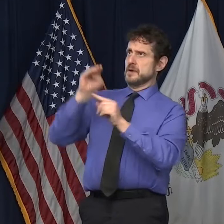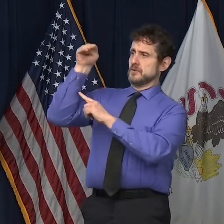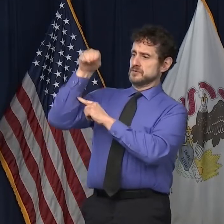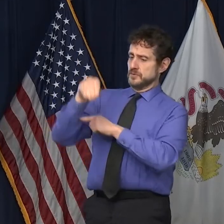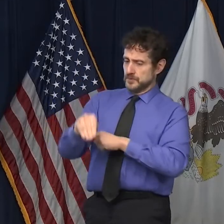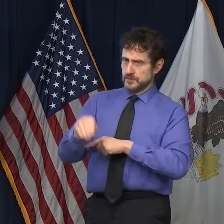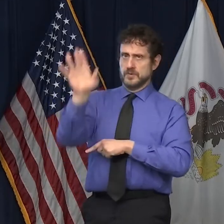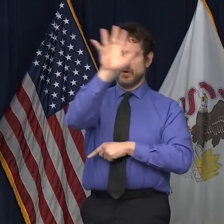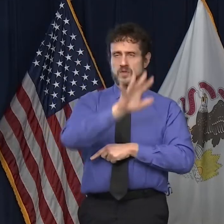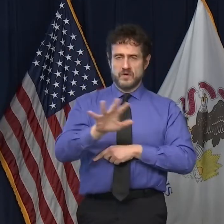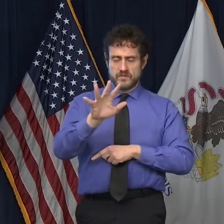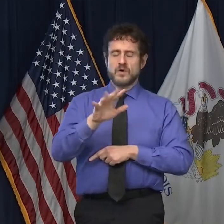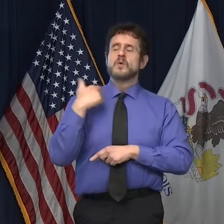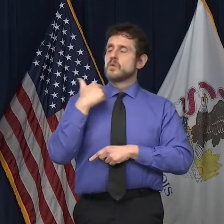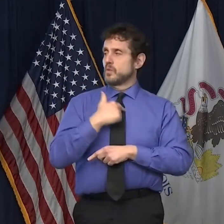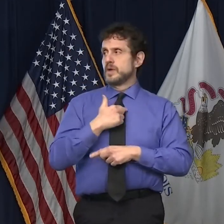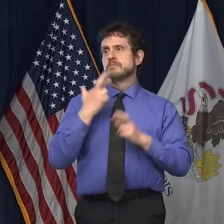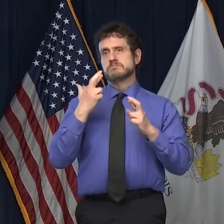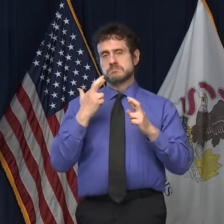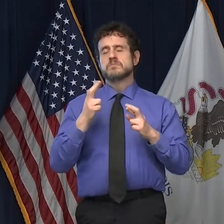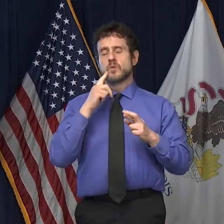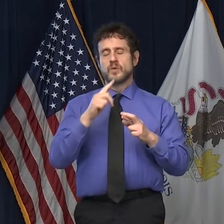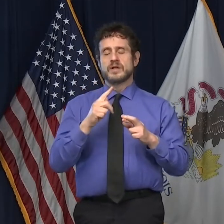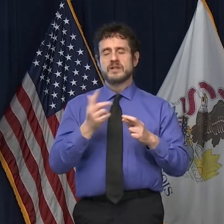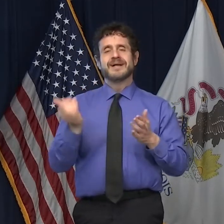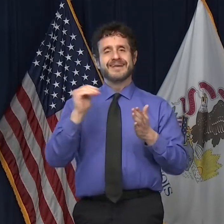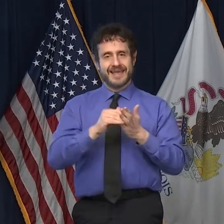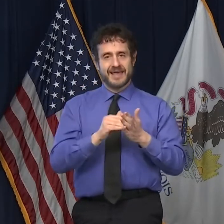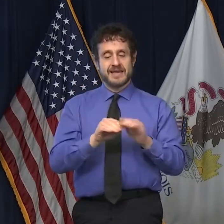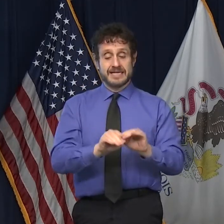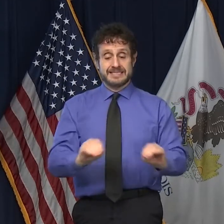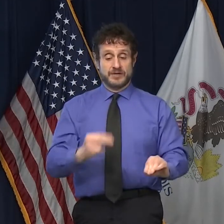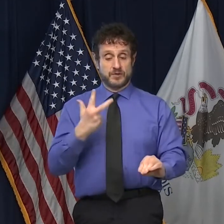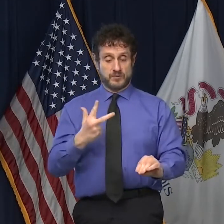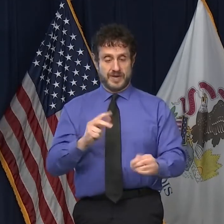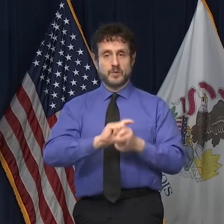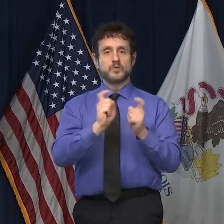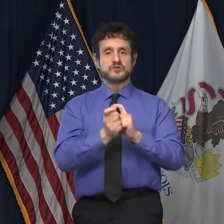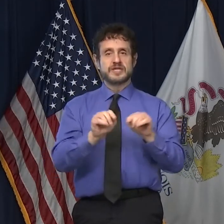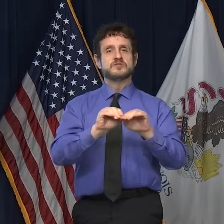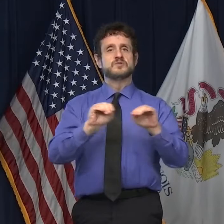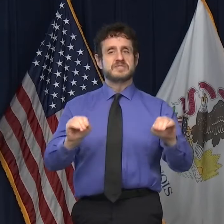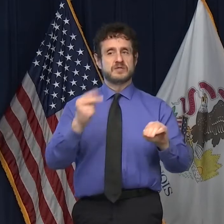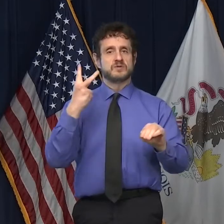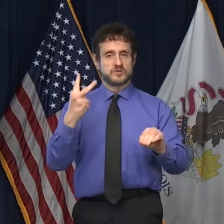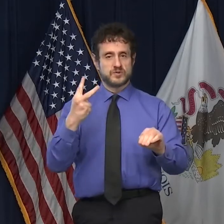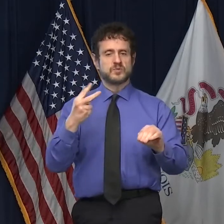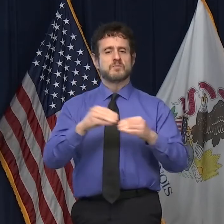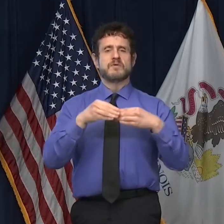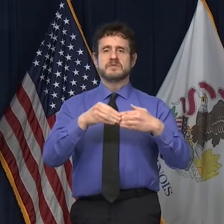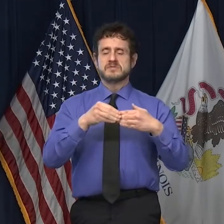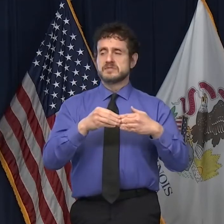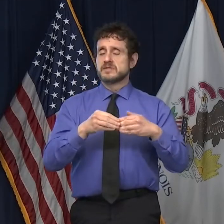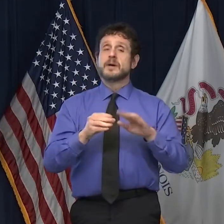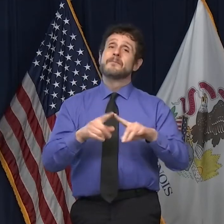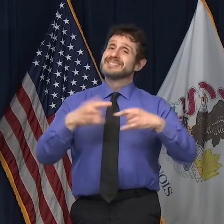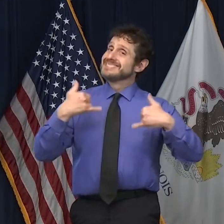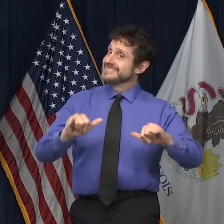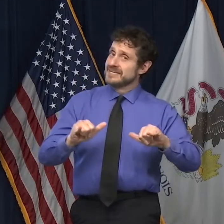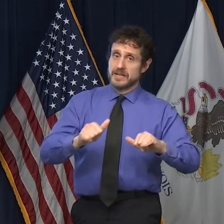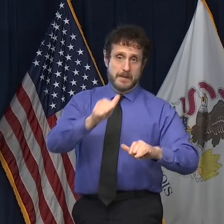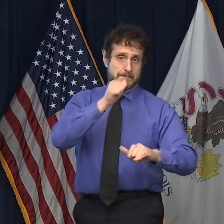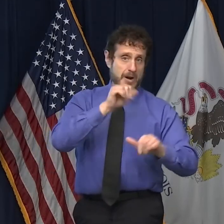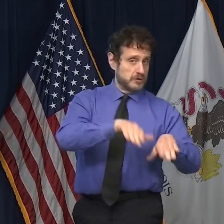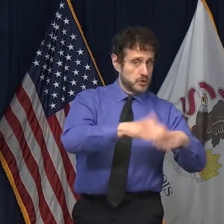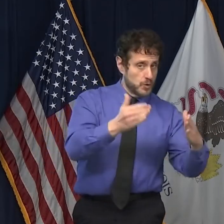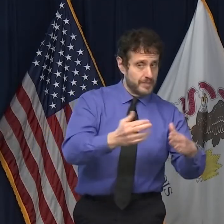regions from Tier 3 to Tier 2, and once again, to the point made earlier, bars and restaurants would not reopen